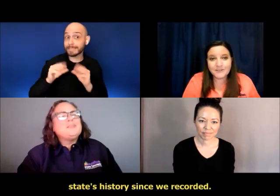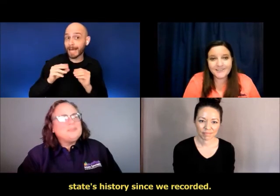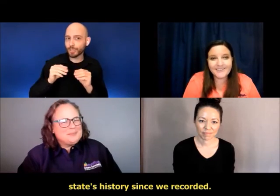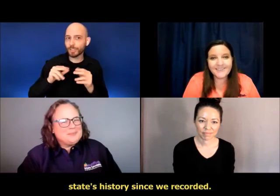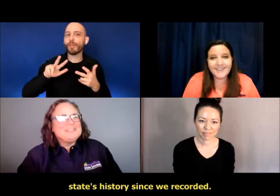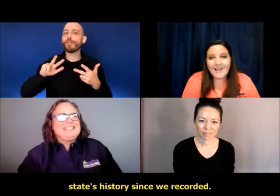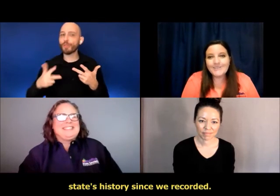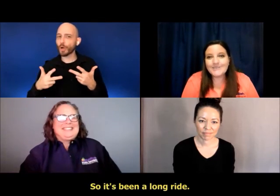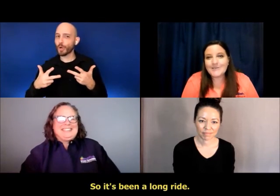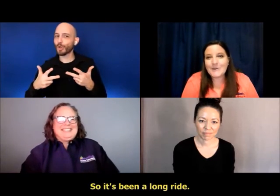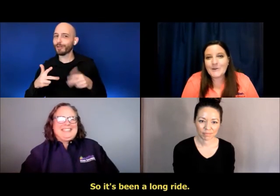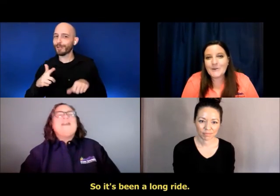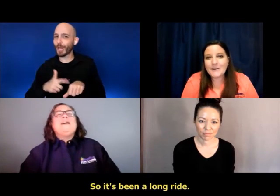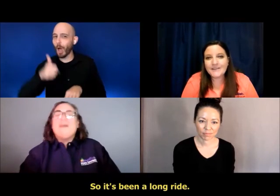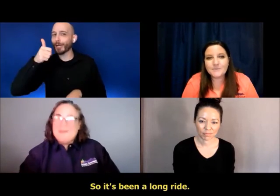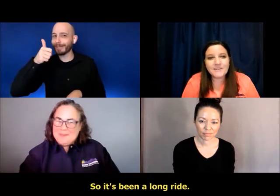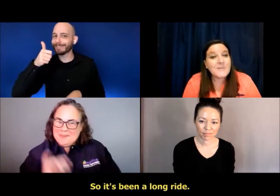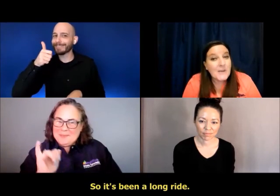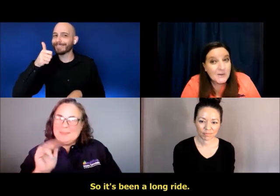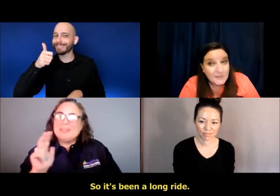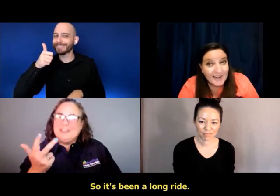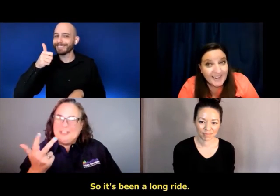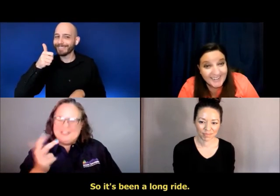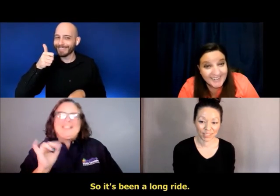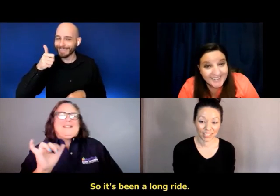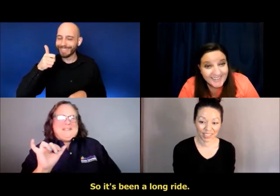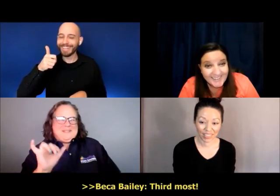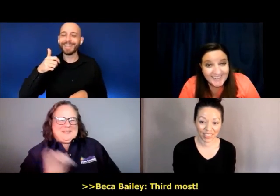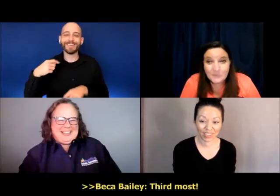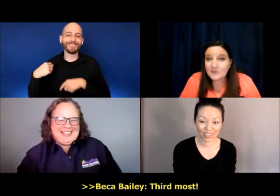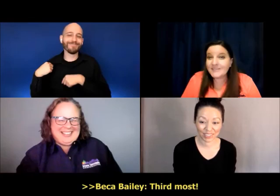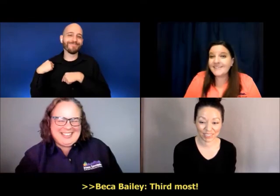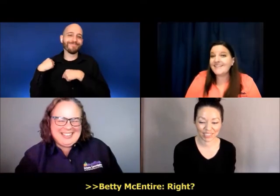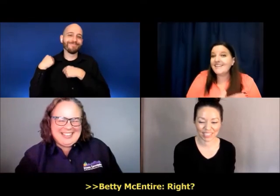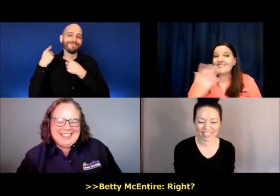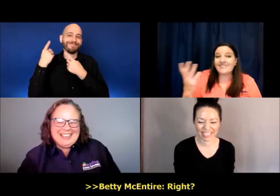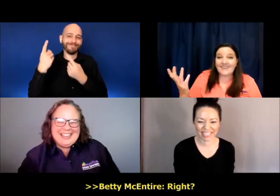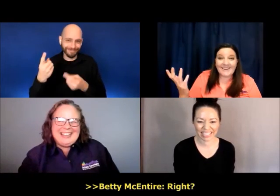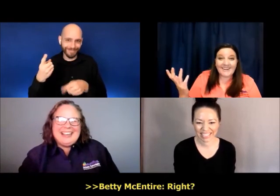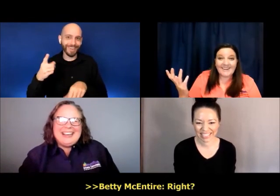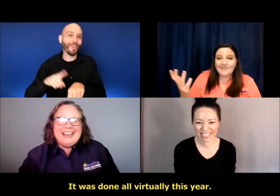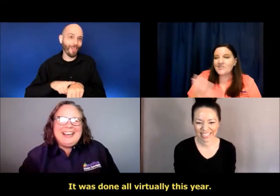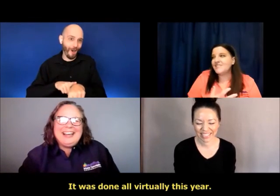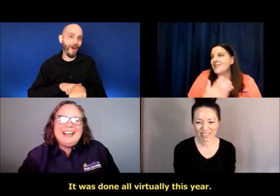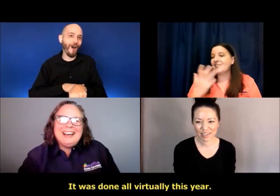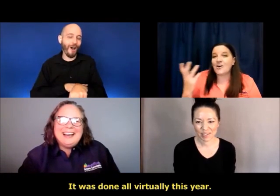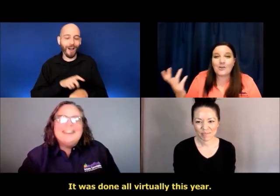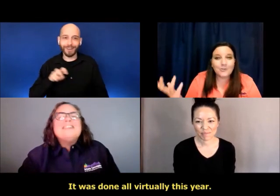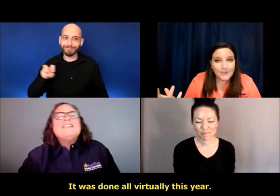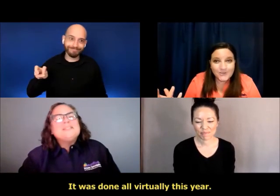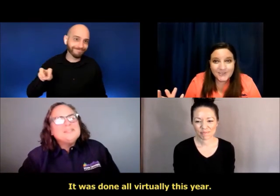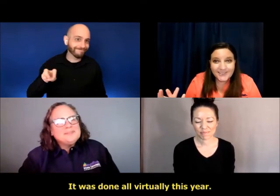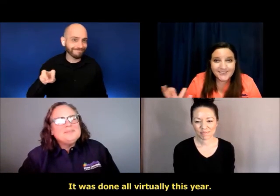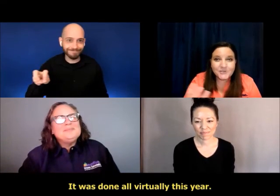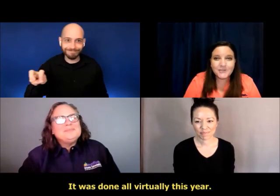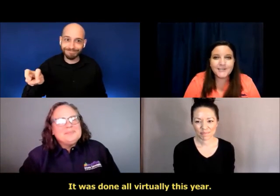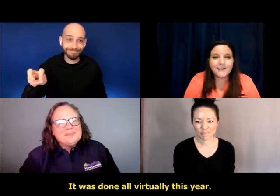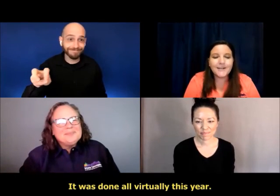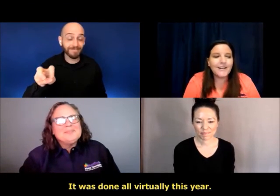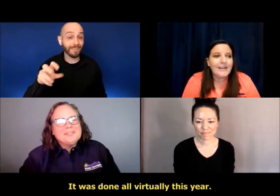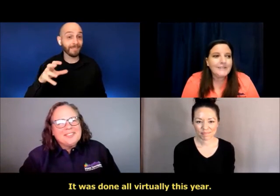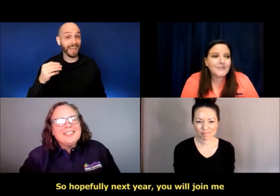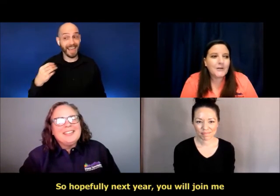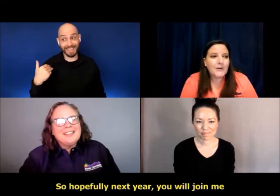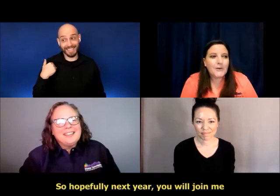recorded. So it's been a long ride. Third. Yeah. Right. It was done all virtually this